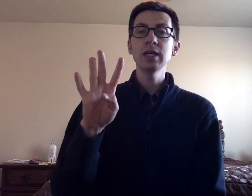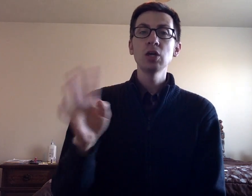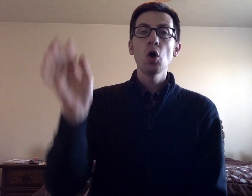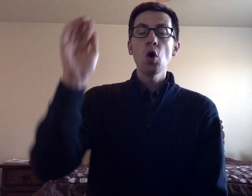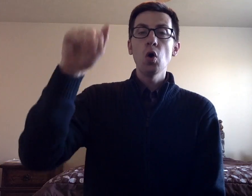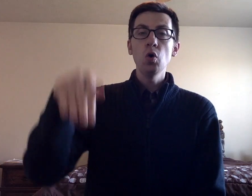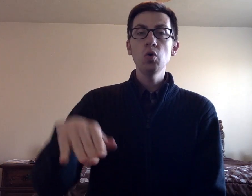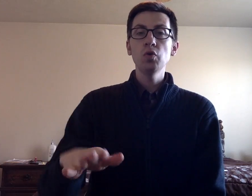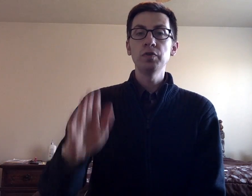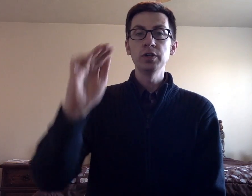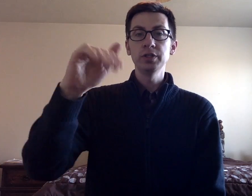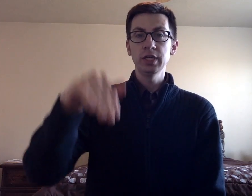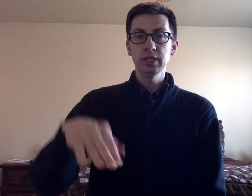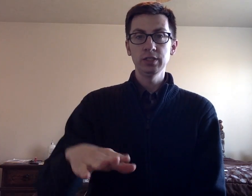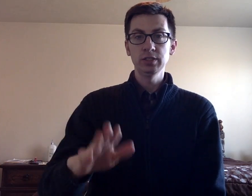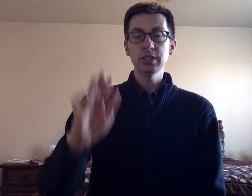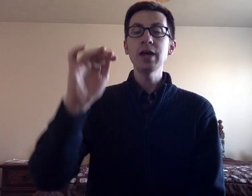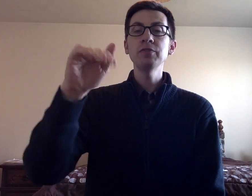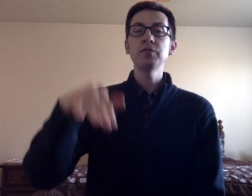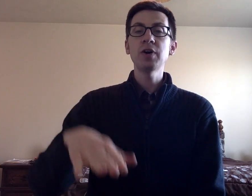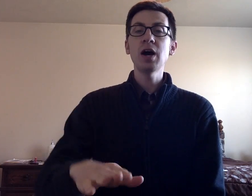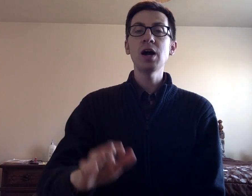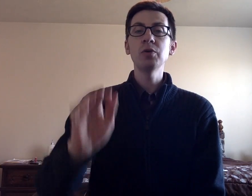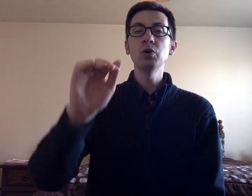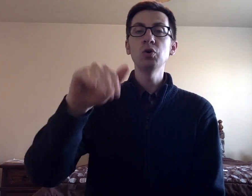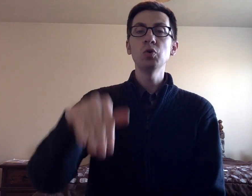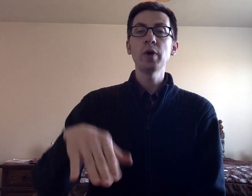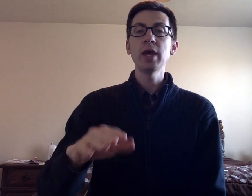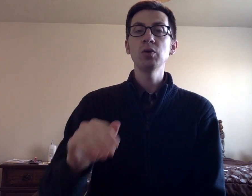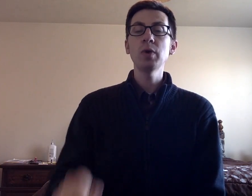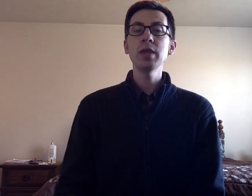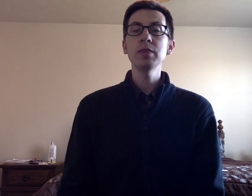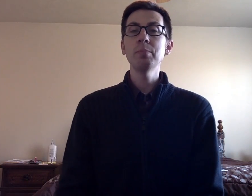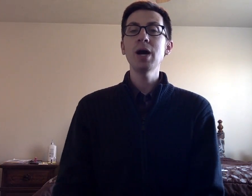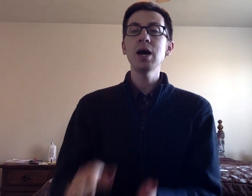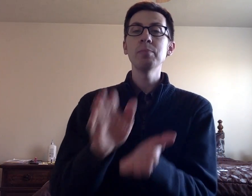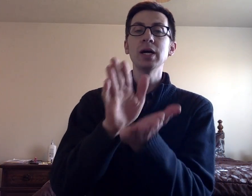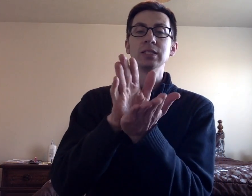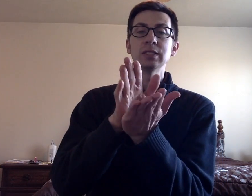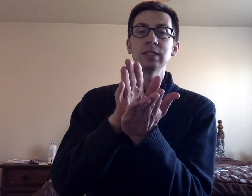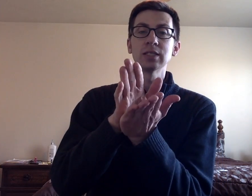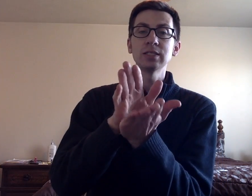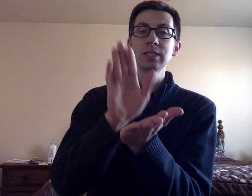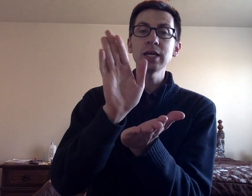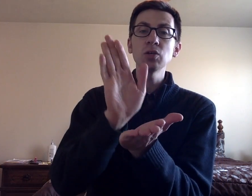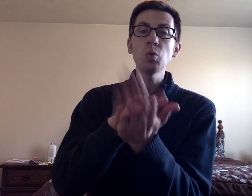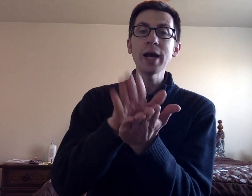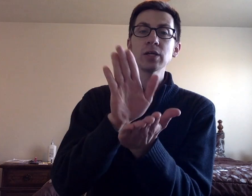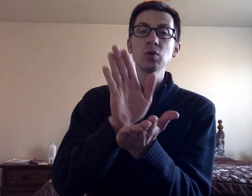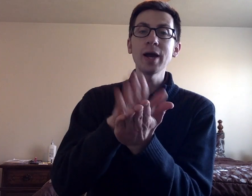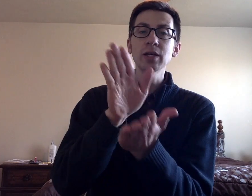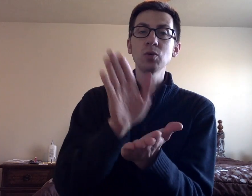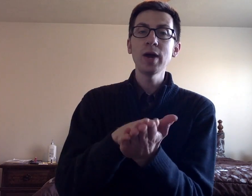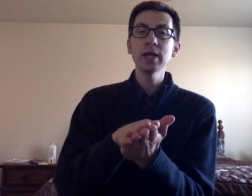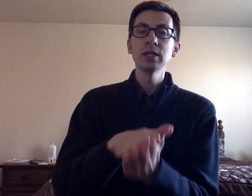over the hills and far away when the mama duck said quack quack quack.